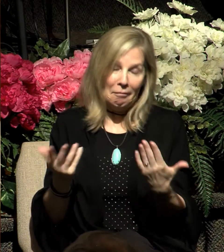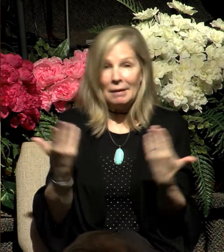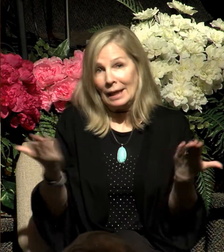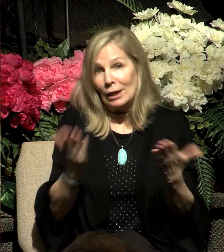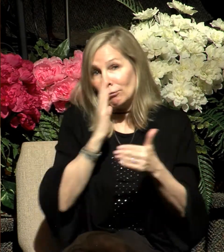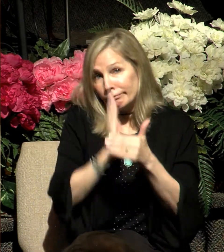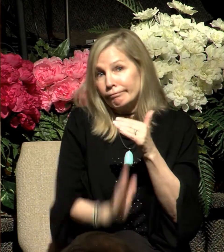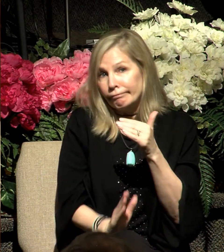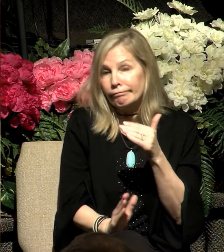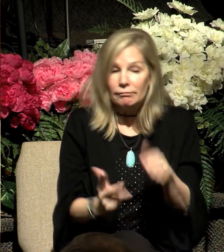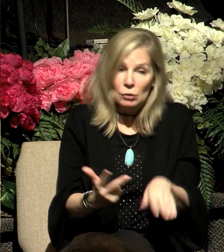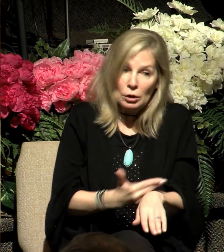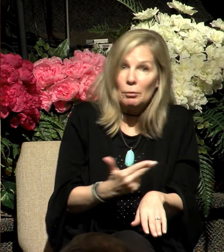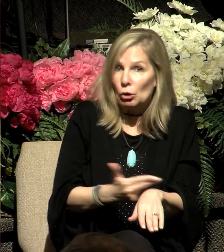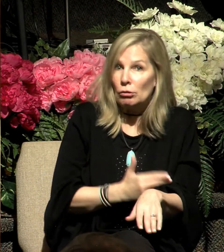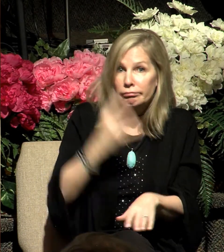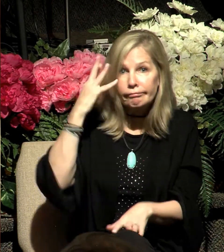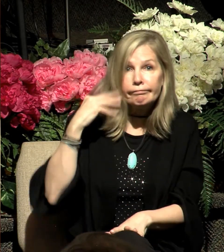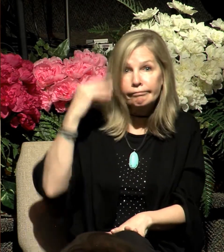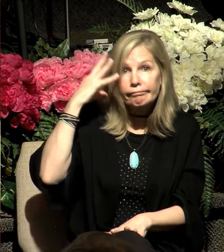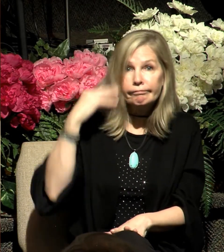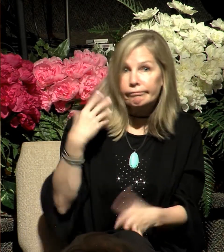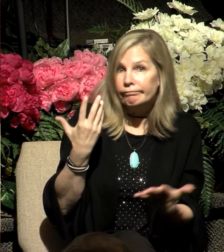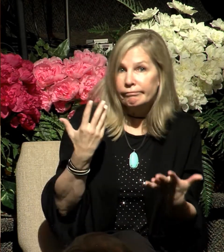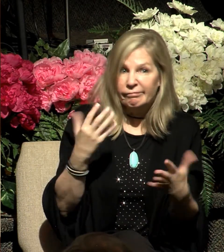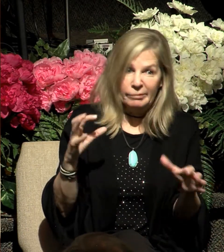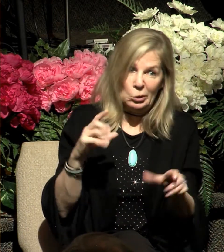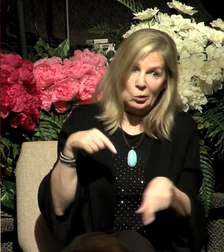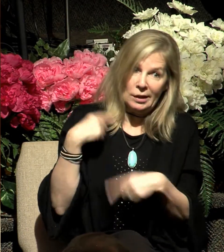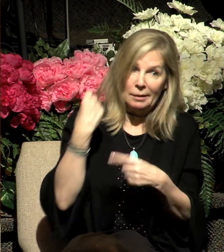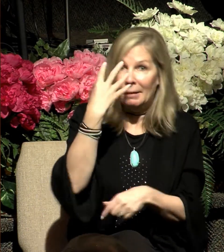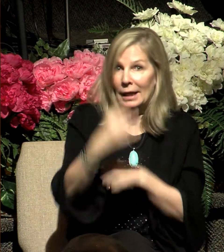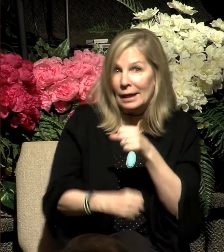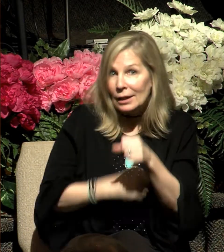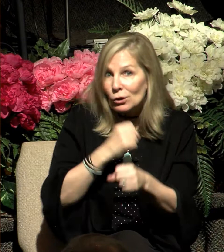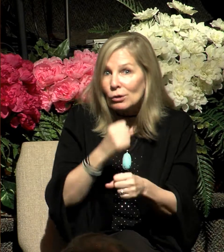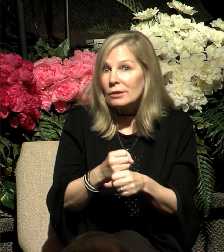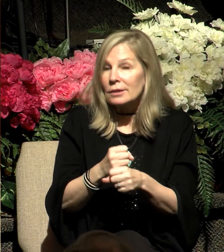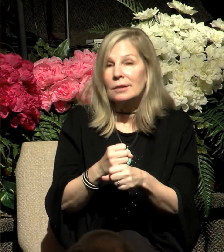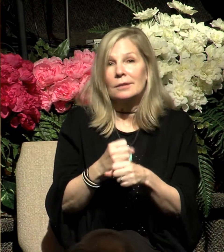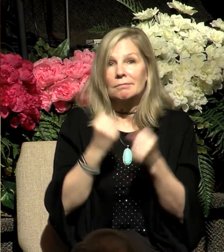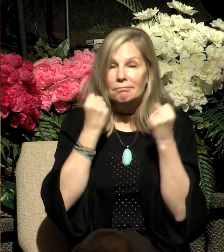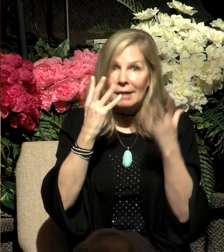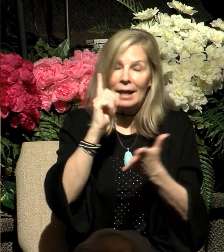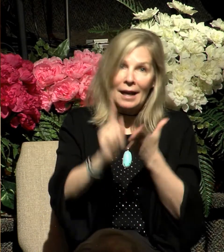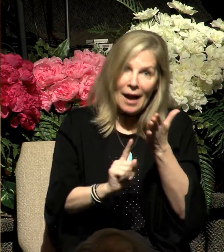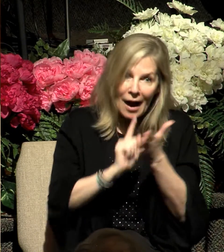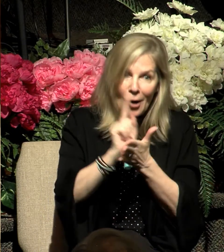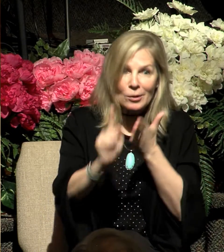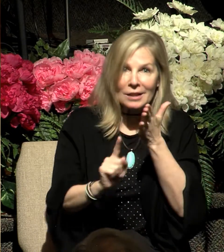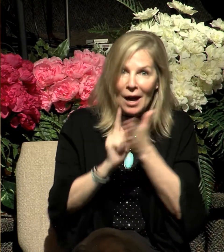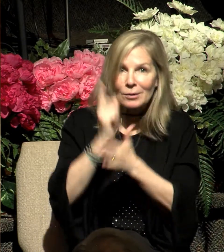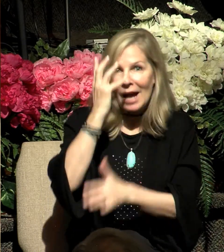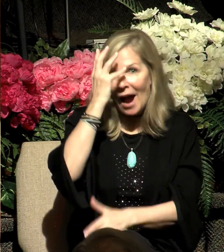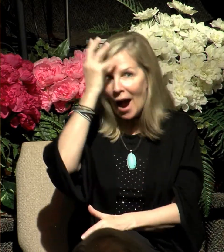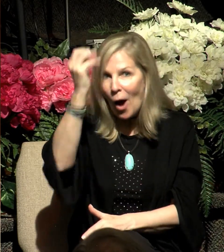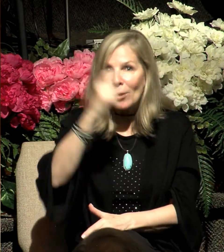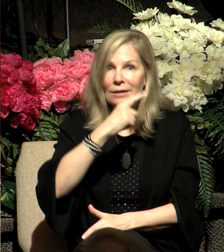he's an experienced shepherd. He's been doing this a lot of years. He's spent countless hours out in the wilderness. And so he's very